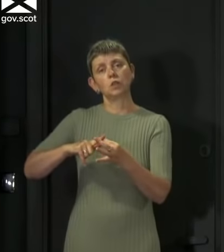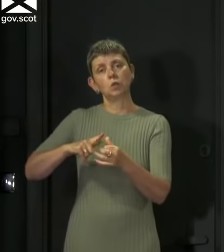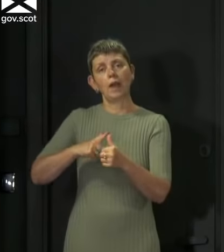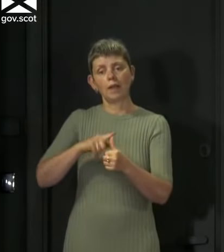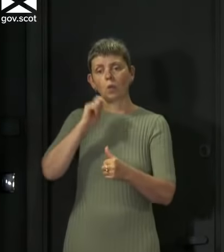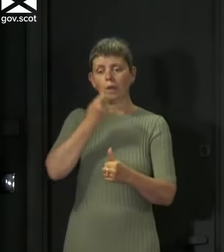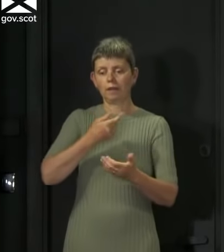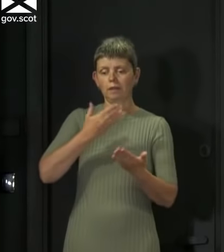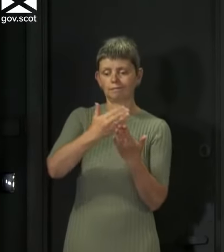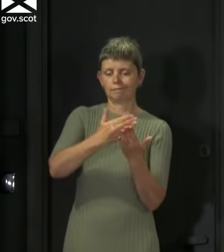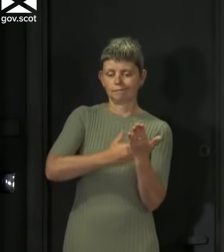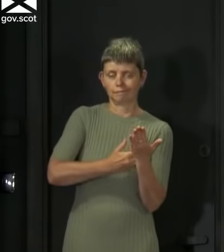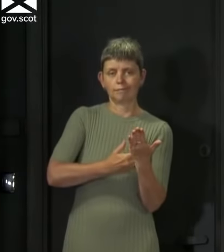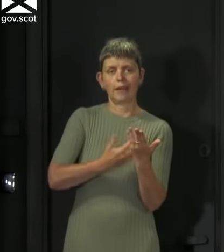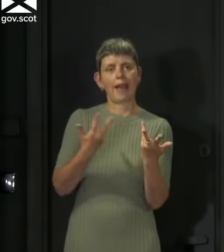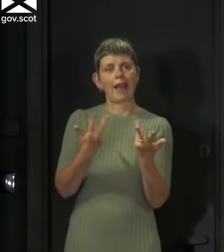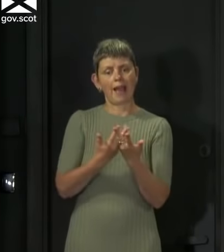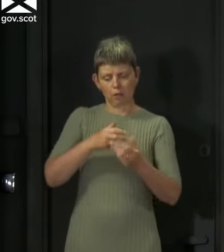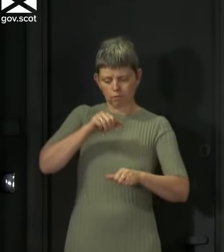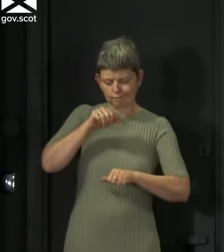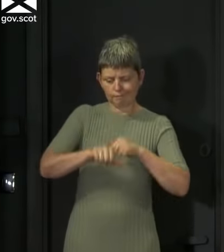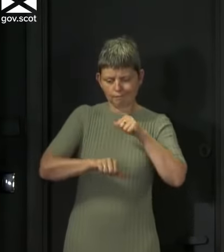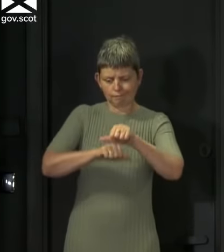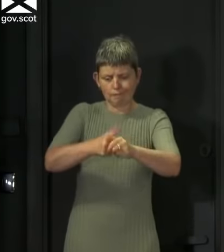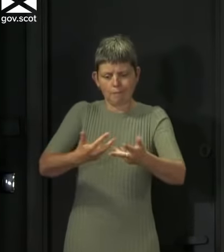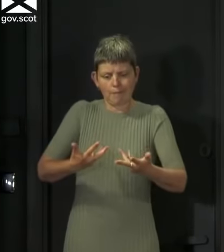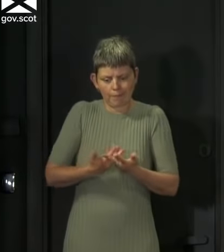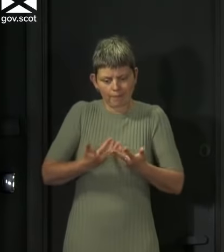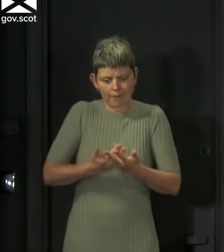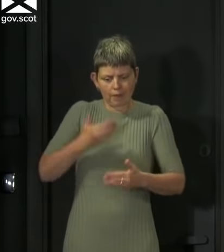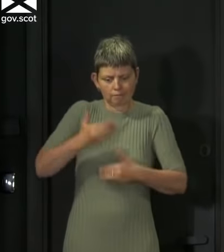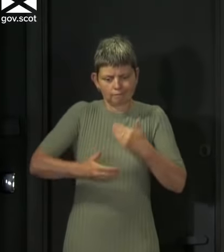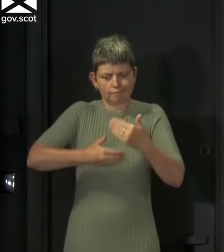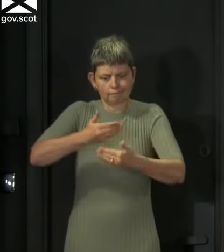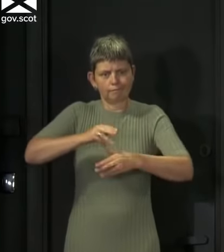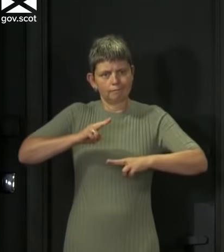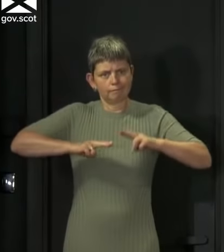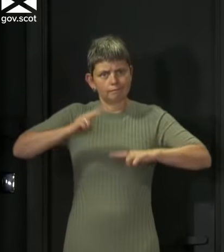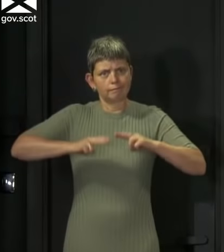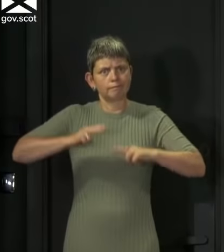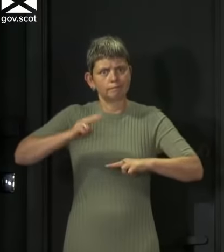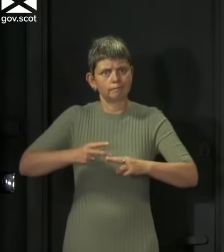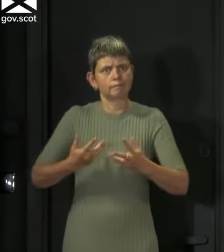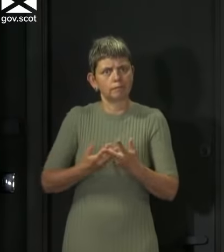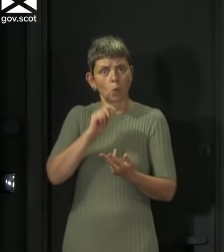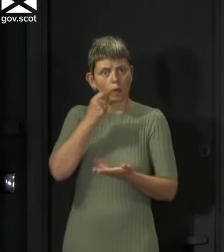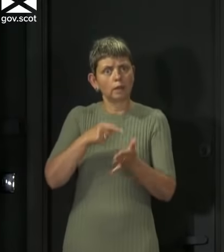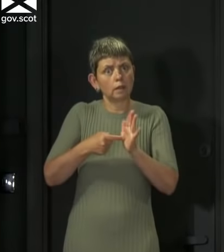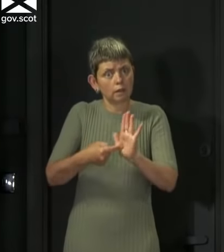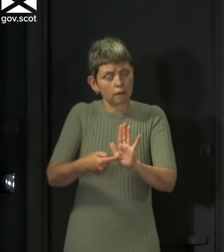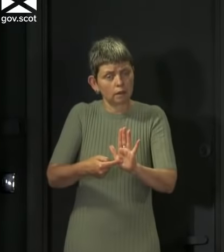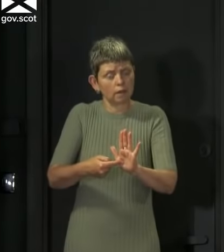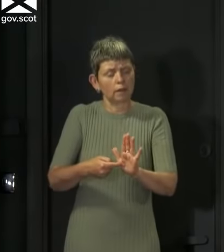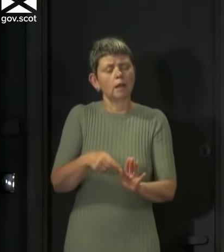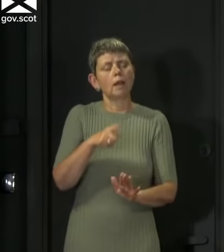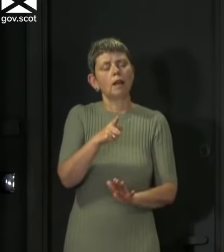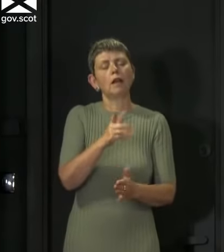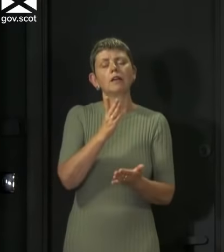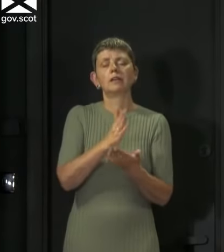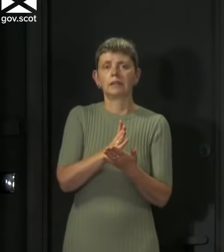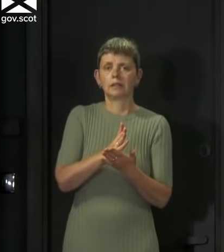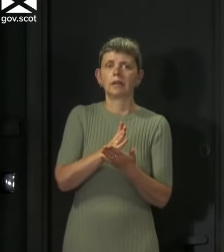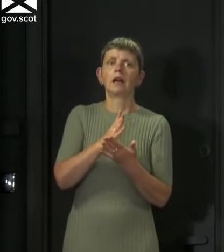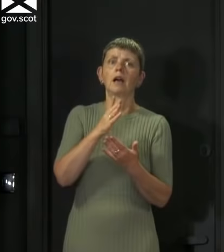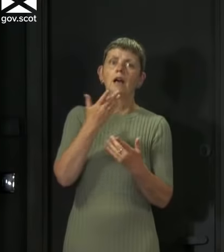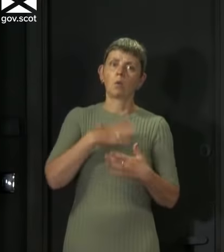including the support they had to do that. The key point I want to reiterate today is the importance of the